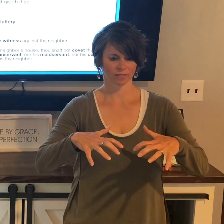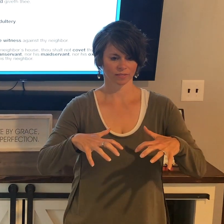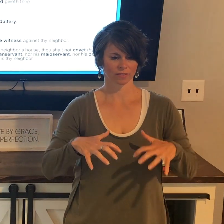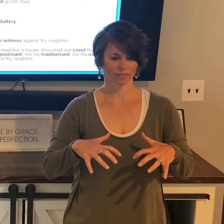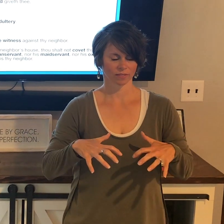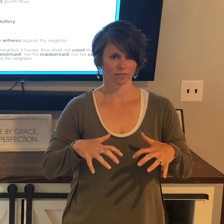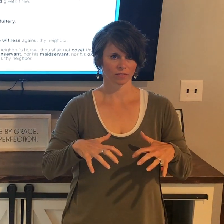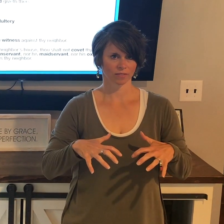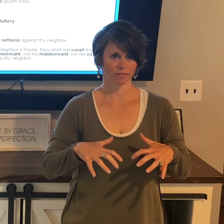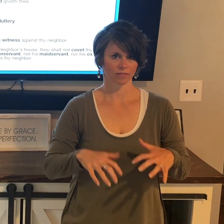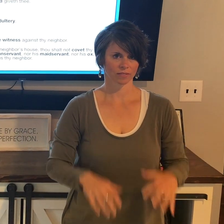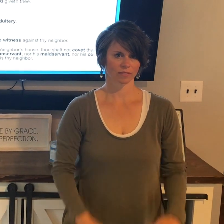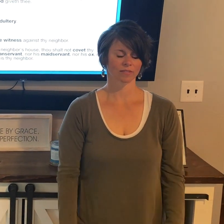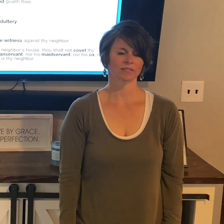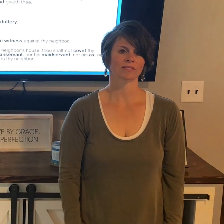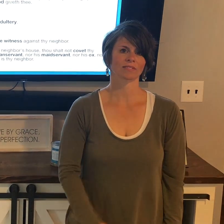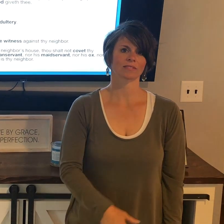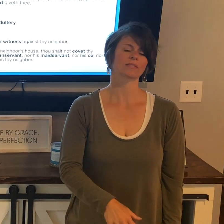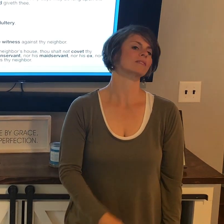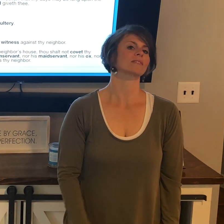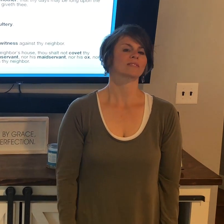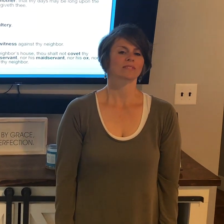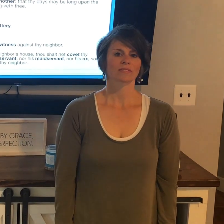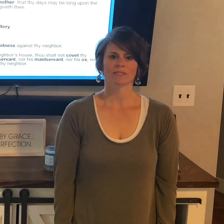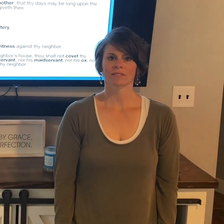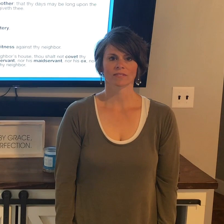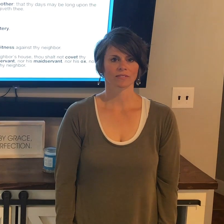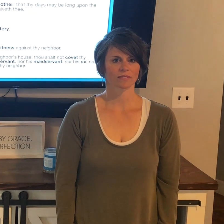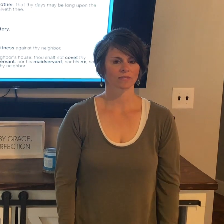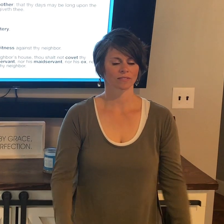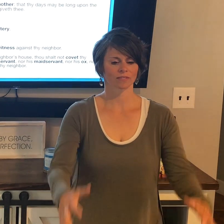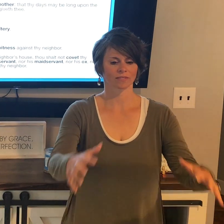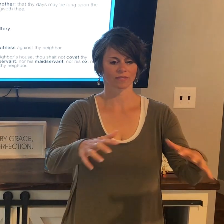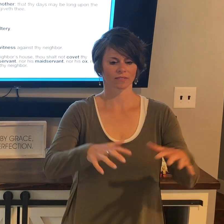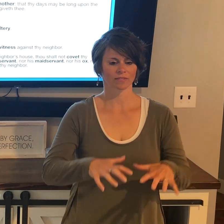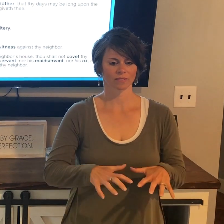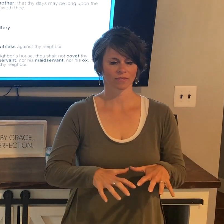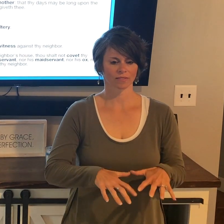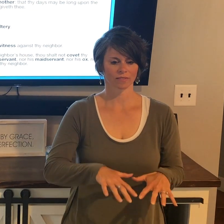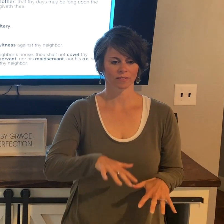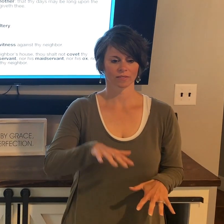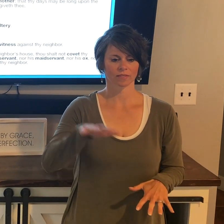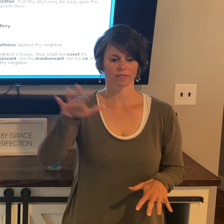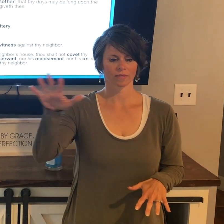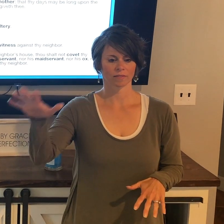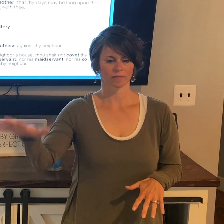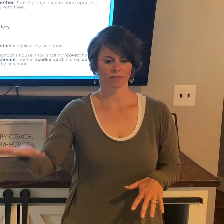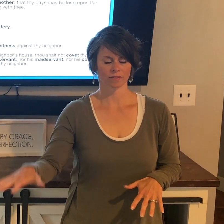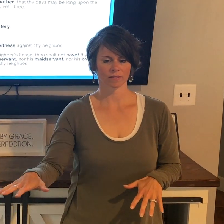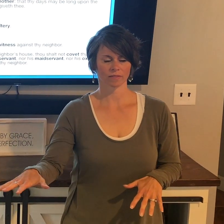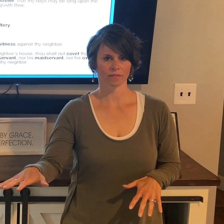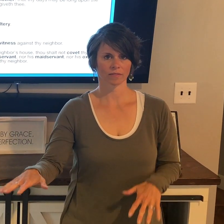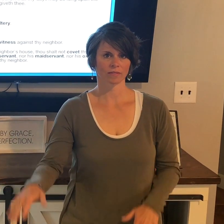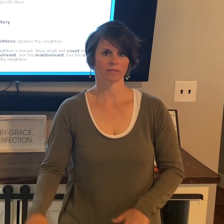wife, nor his